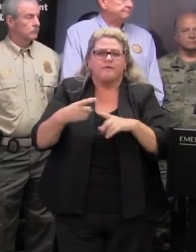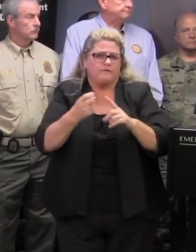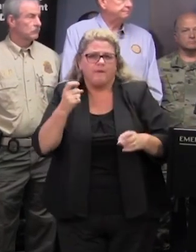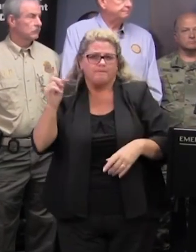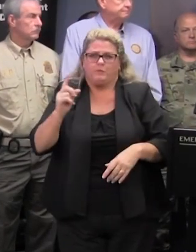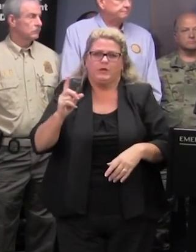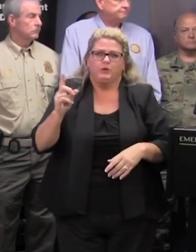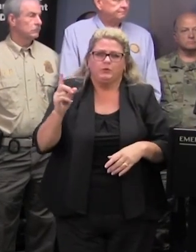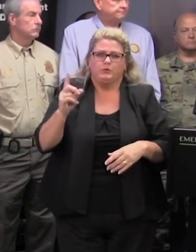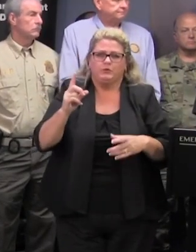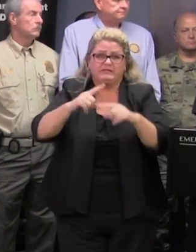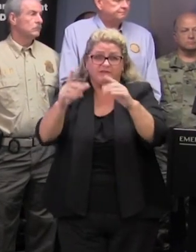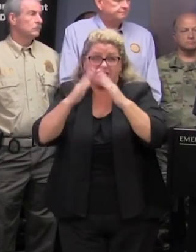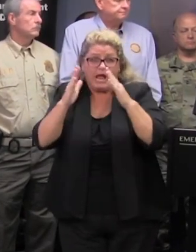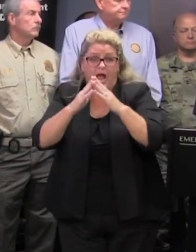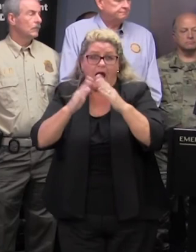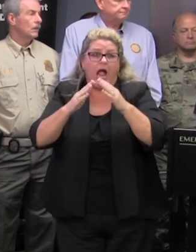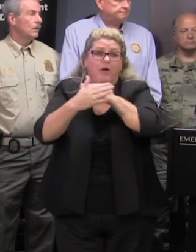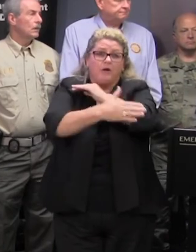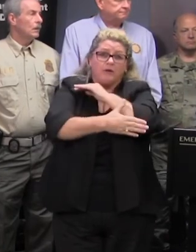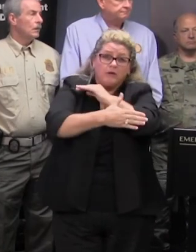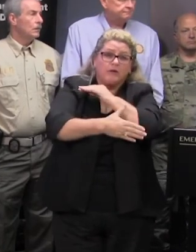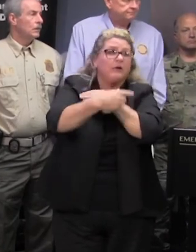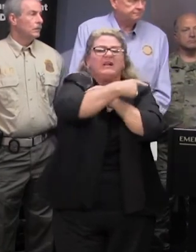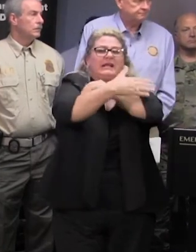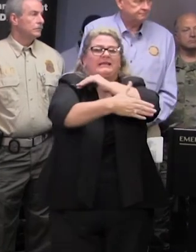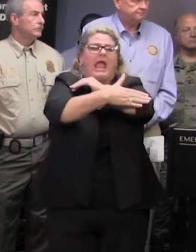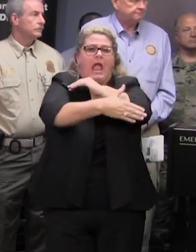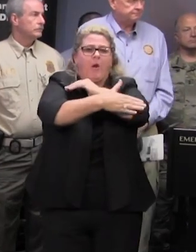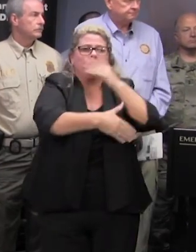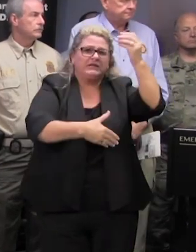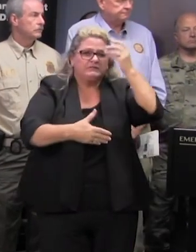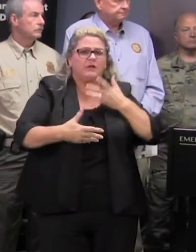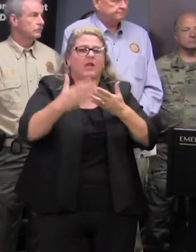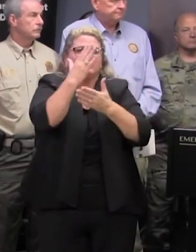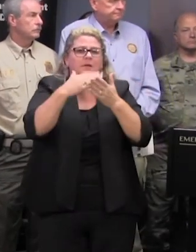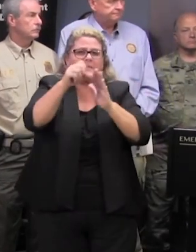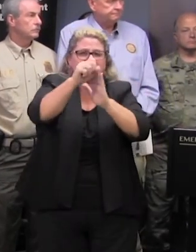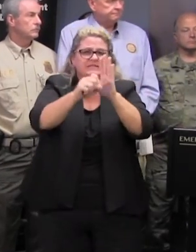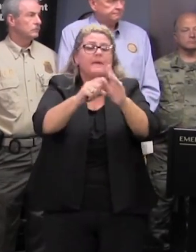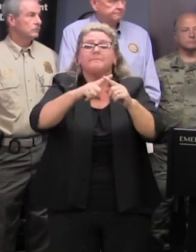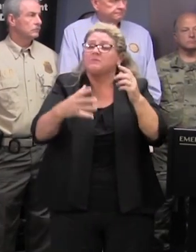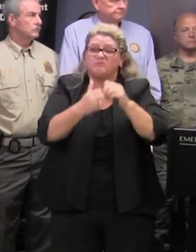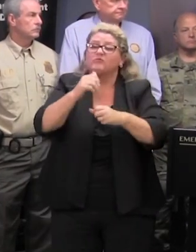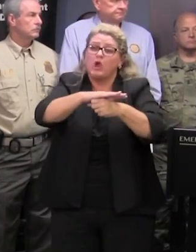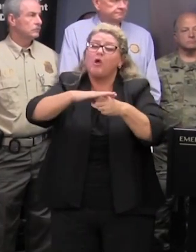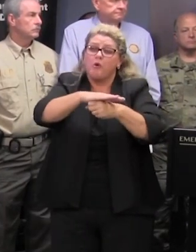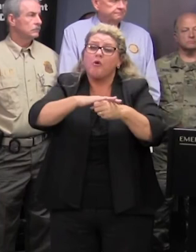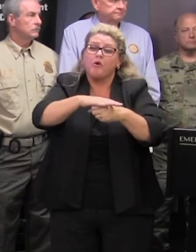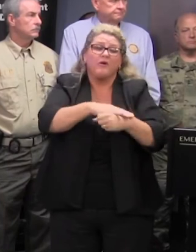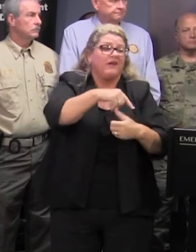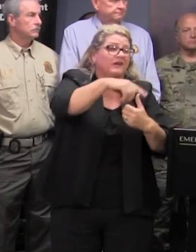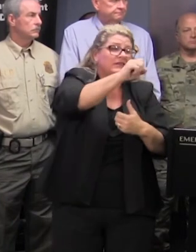different different towns communities well they come generally from the county level and then some state agencies but most of them are from local authorities and they range